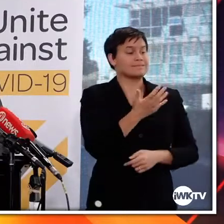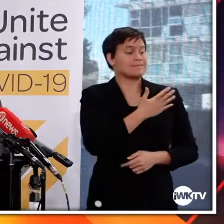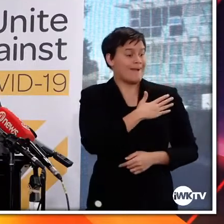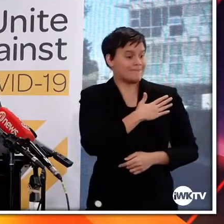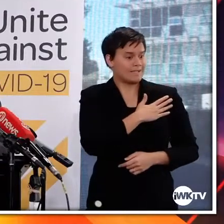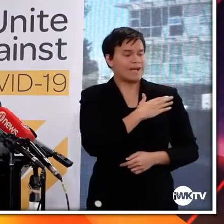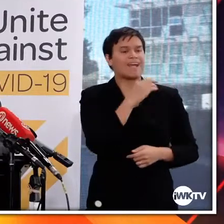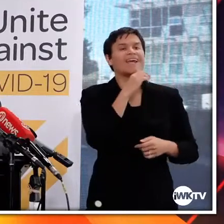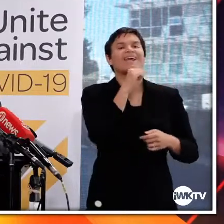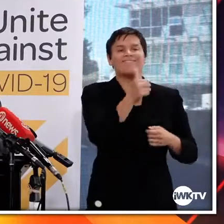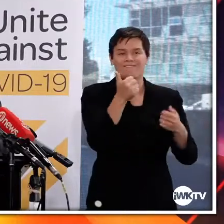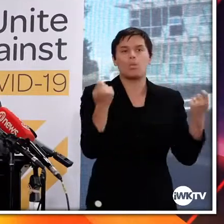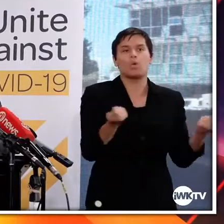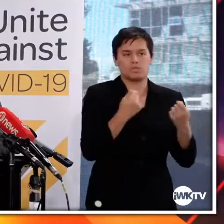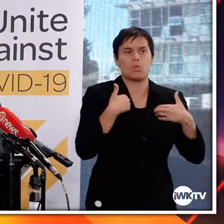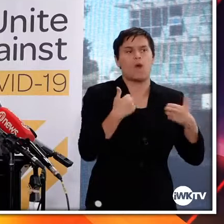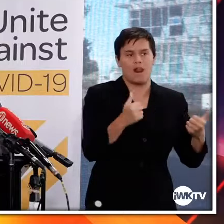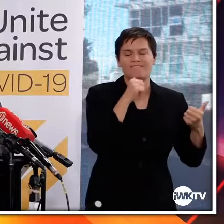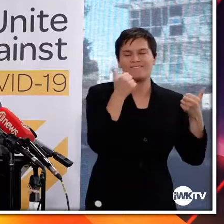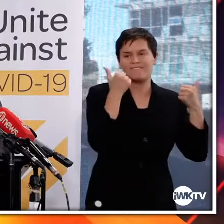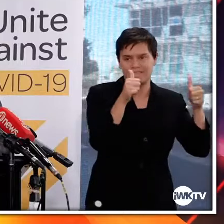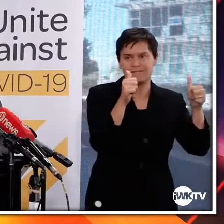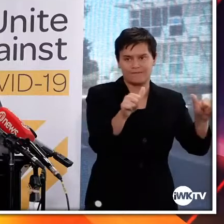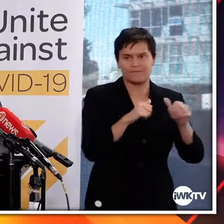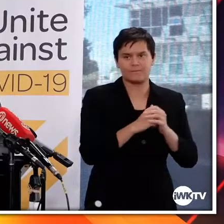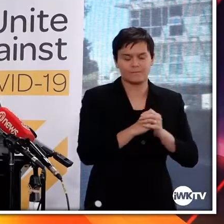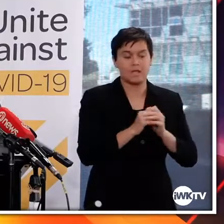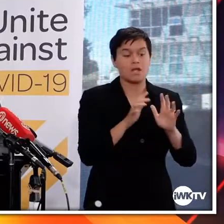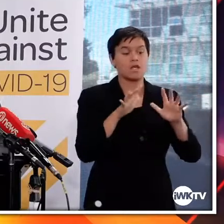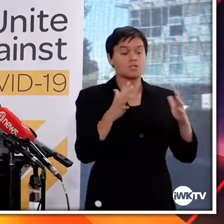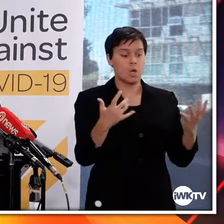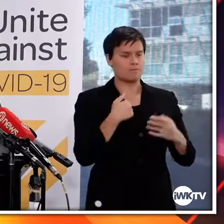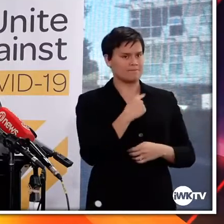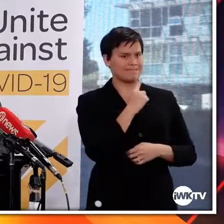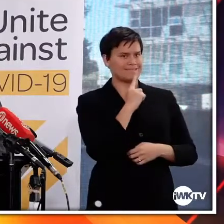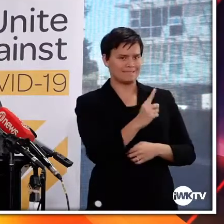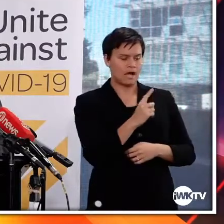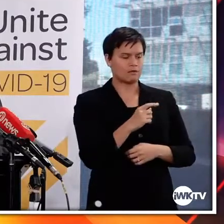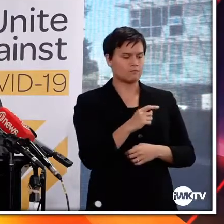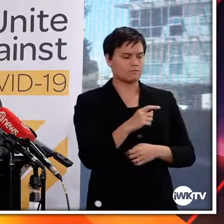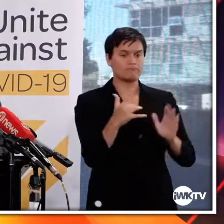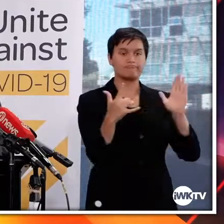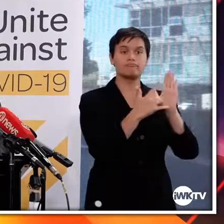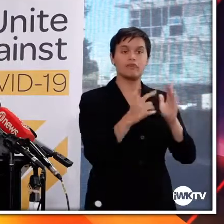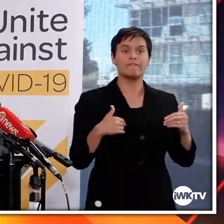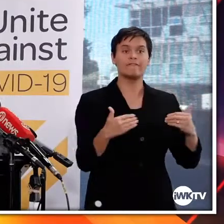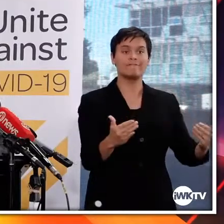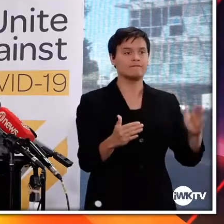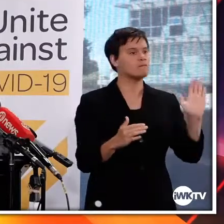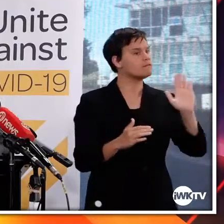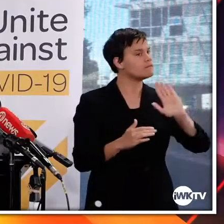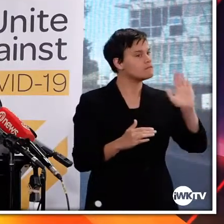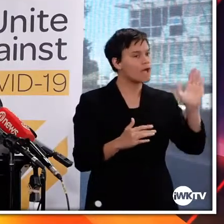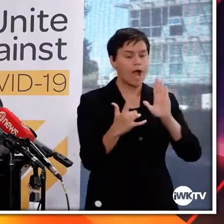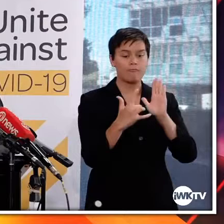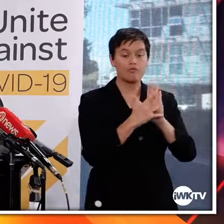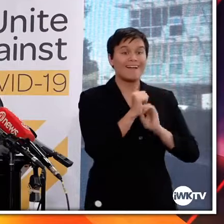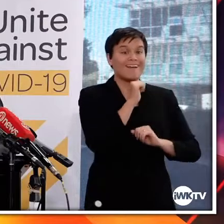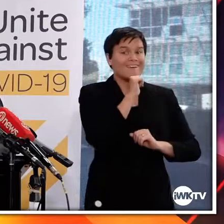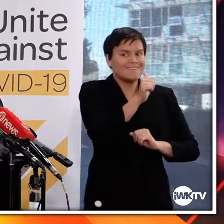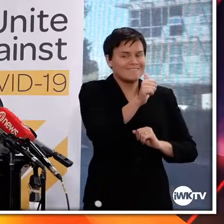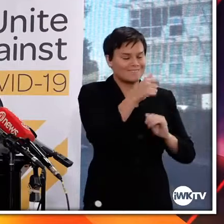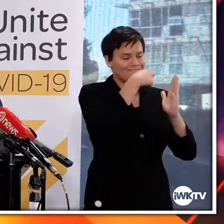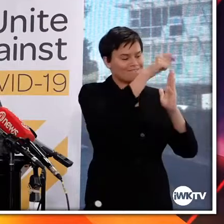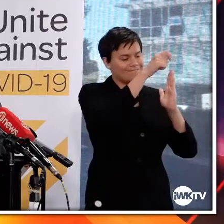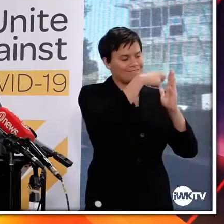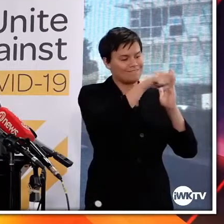You've heard the Prime Minister and I've mentioned provisional approval or approval with conditions and what this means is that whilst the vaccine has